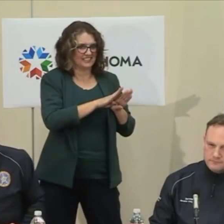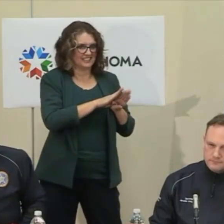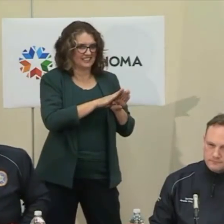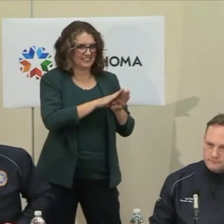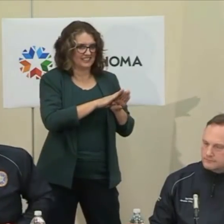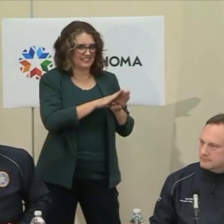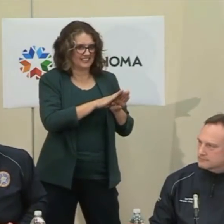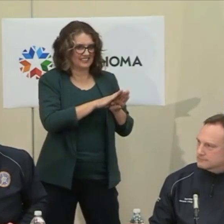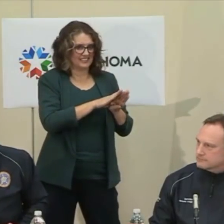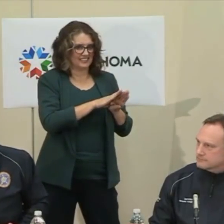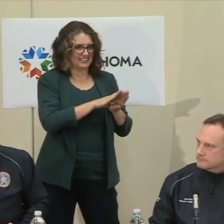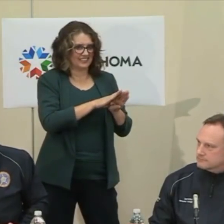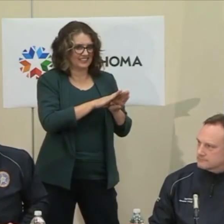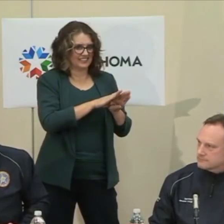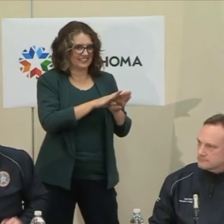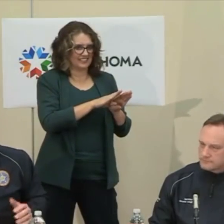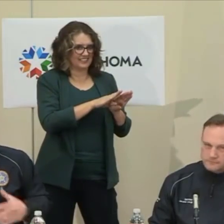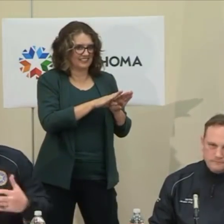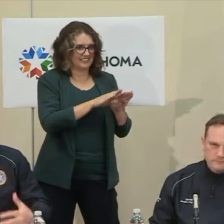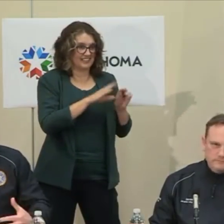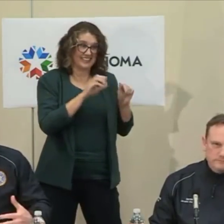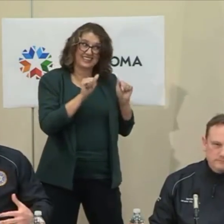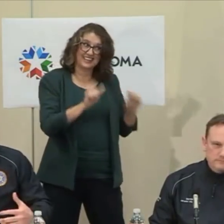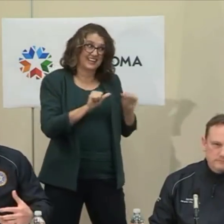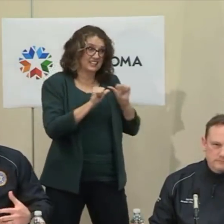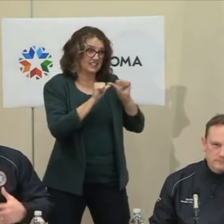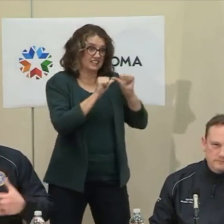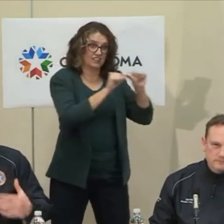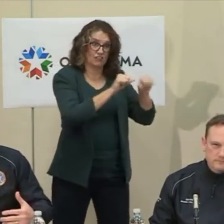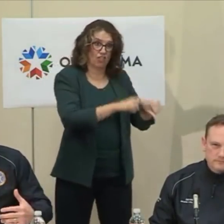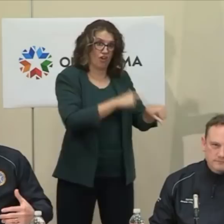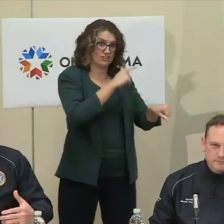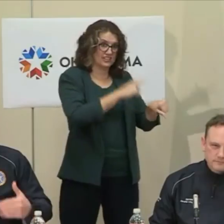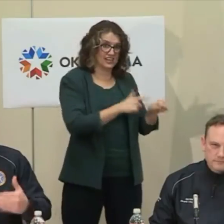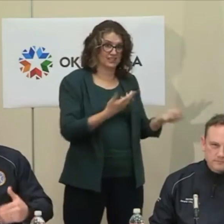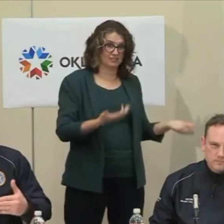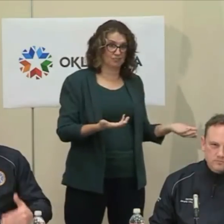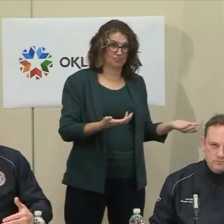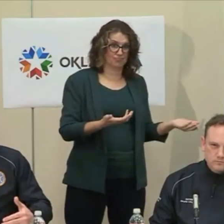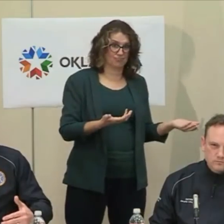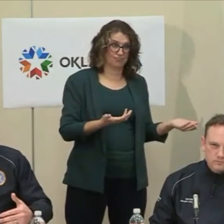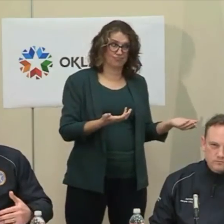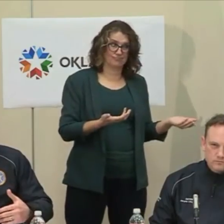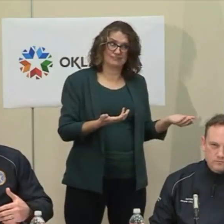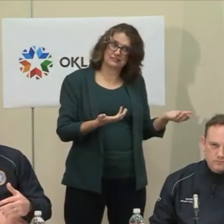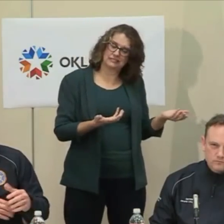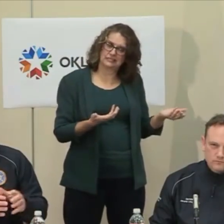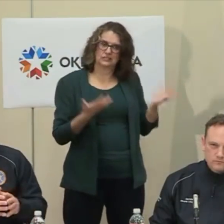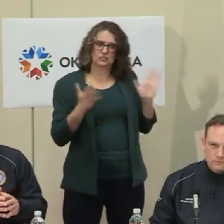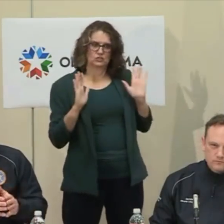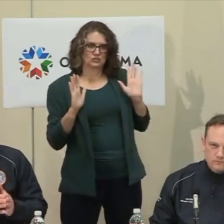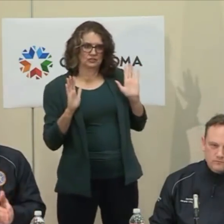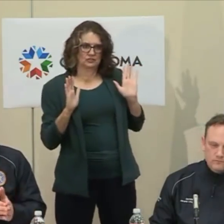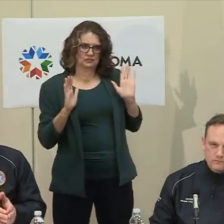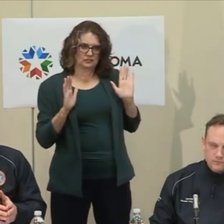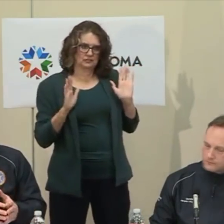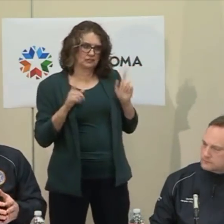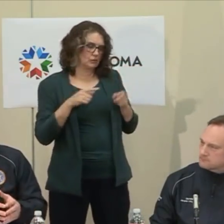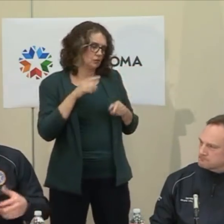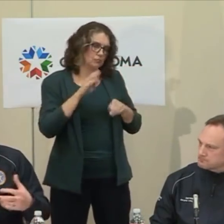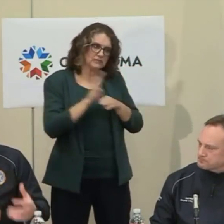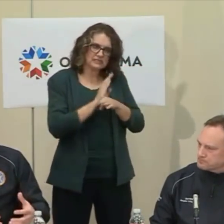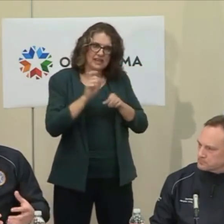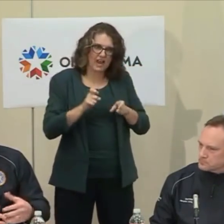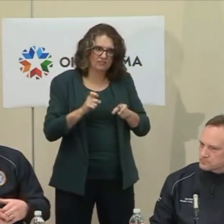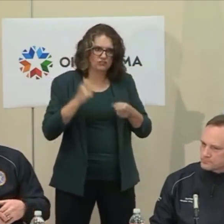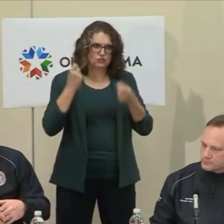this could go on for a while. This may be the new normal, and that's why I'm telling businesses they've got to innovate. We've got to think about how do we